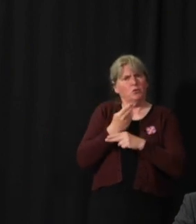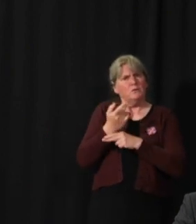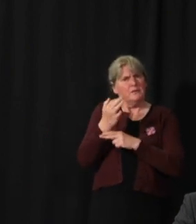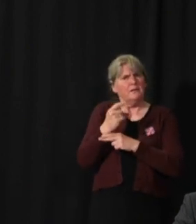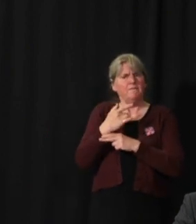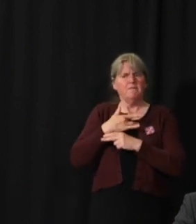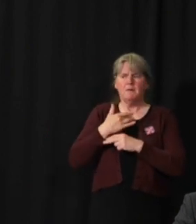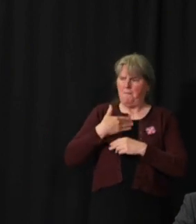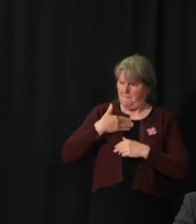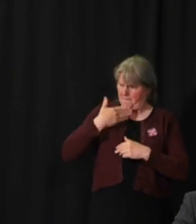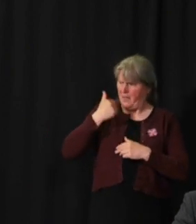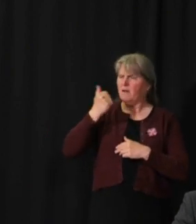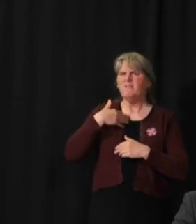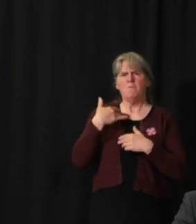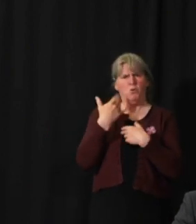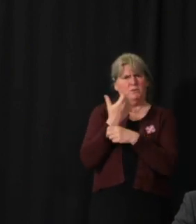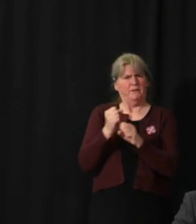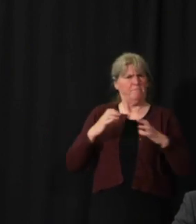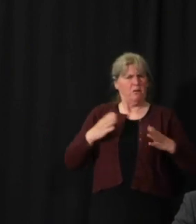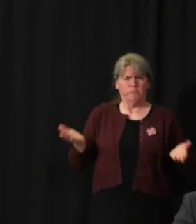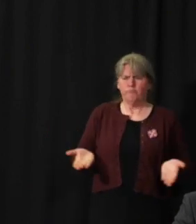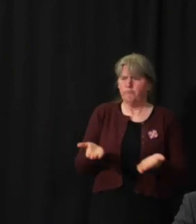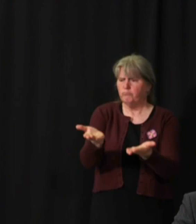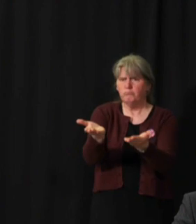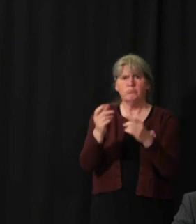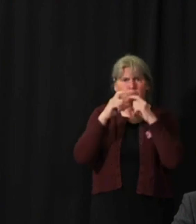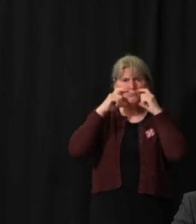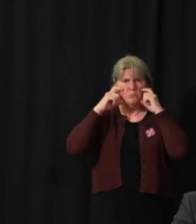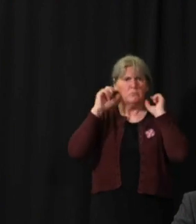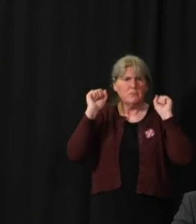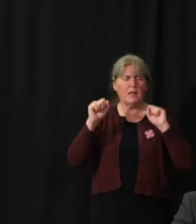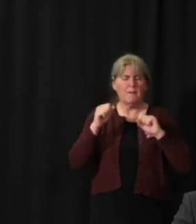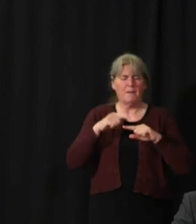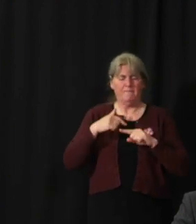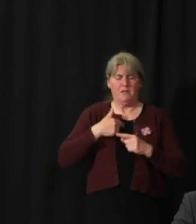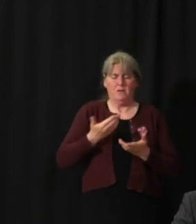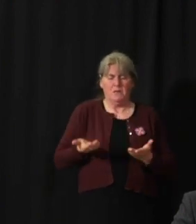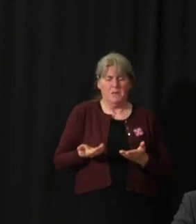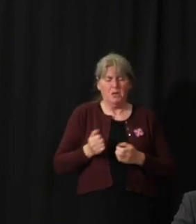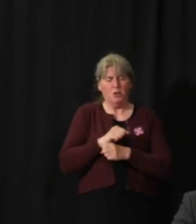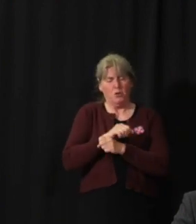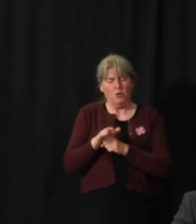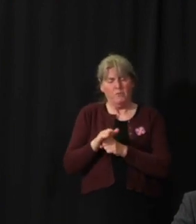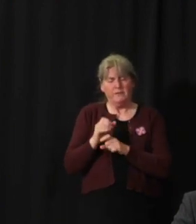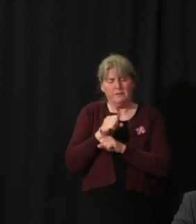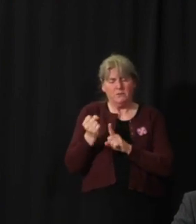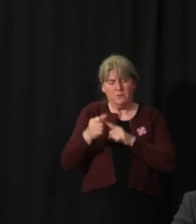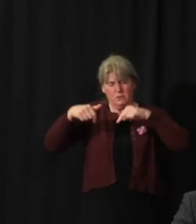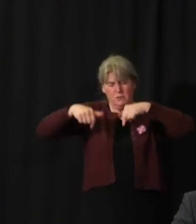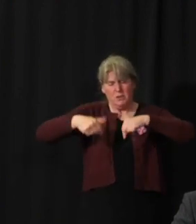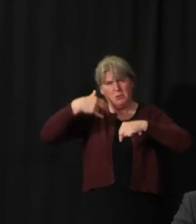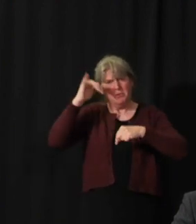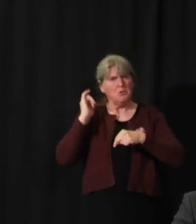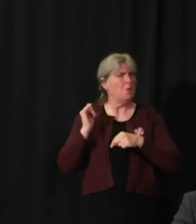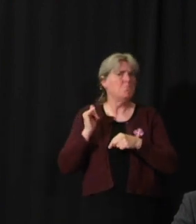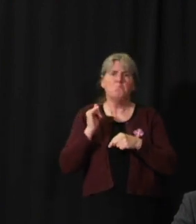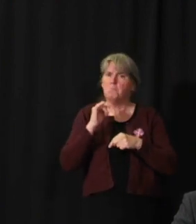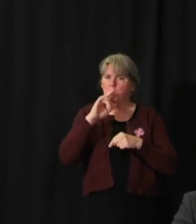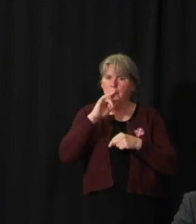wearing a mask. But I'm confident based on our degree of transmission and the